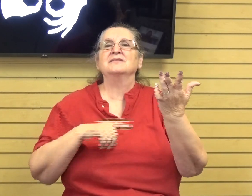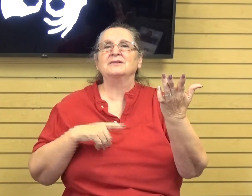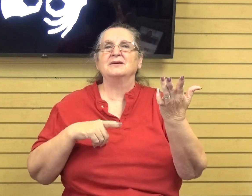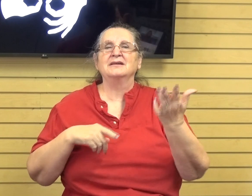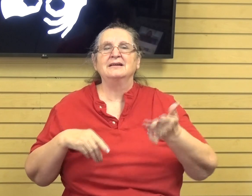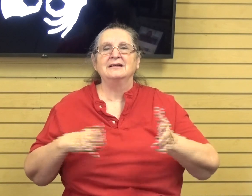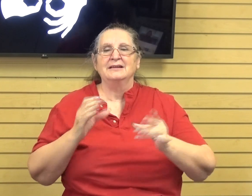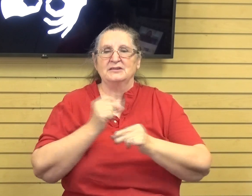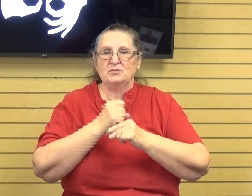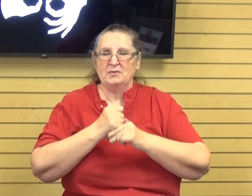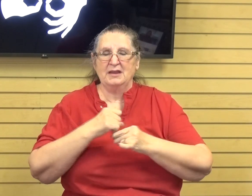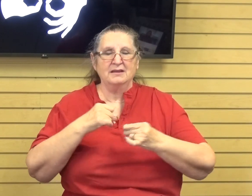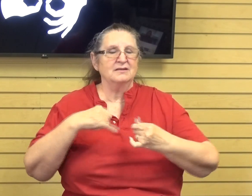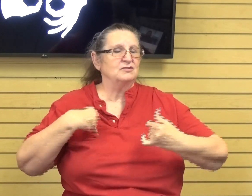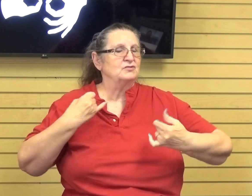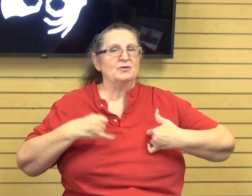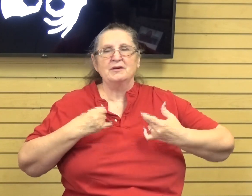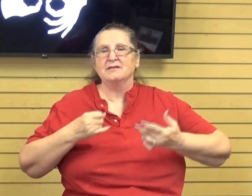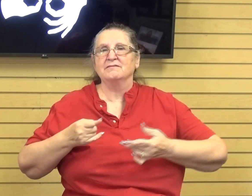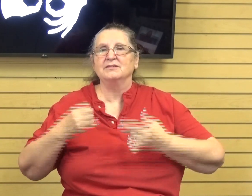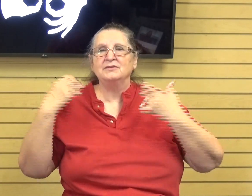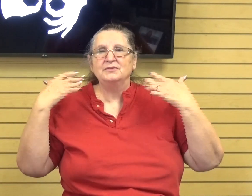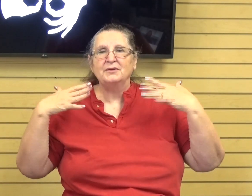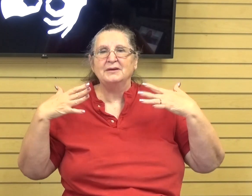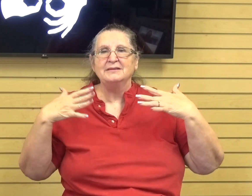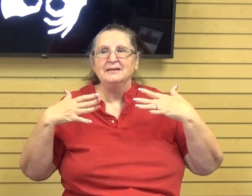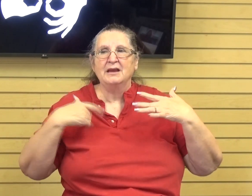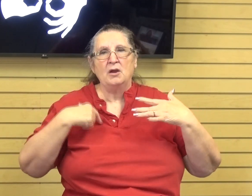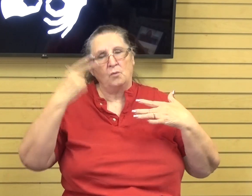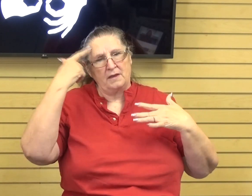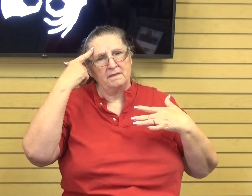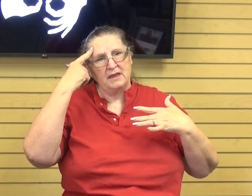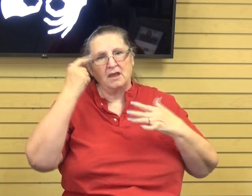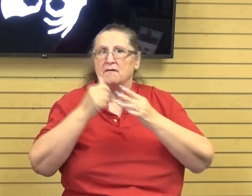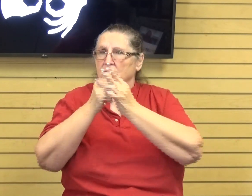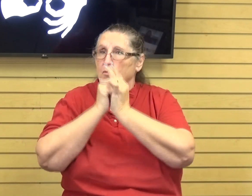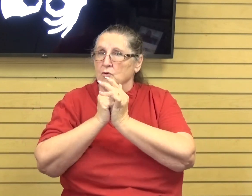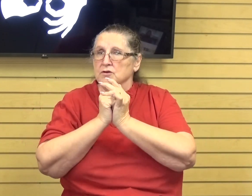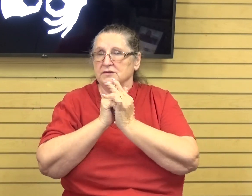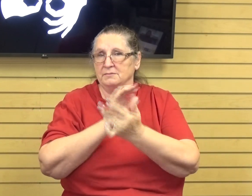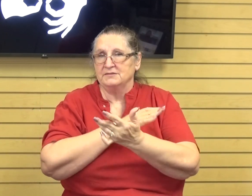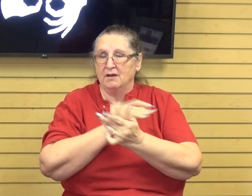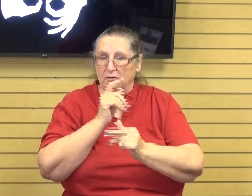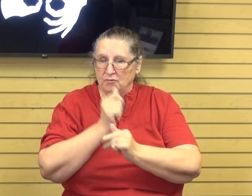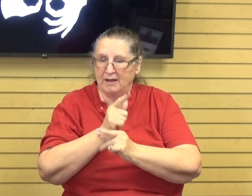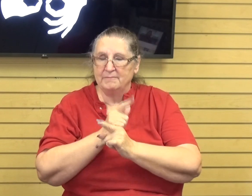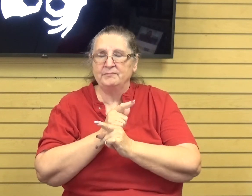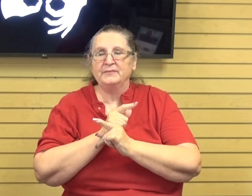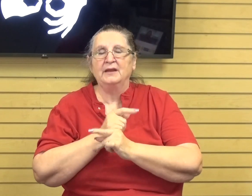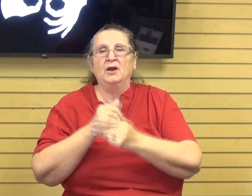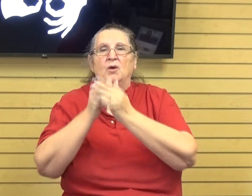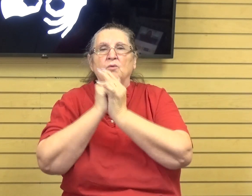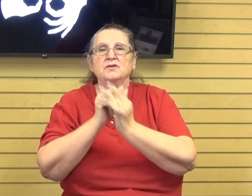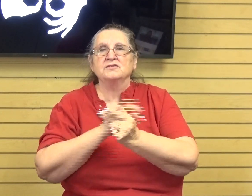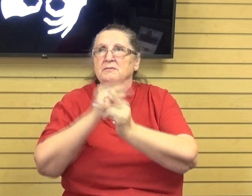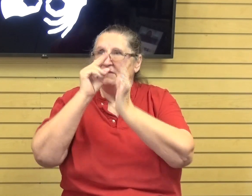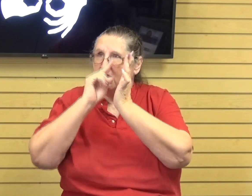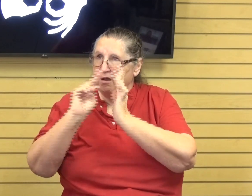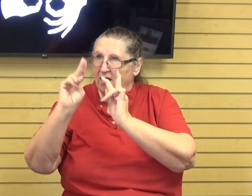us make a joyful noise. We probably automatically think of a worship song, right? A worship song that honors God. And so